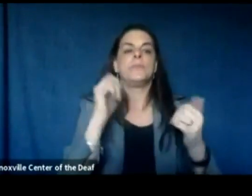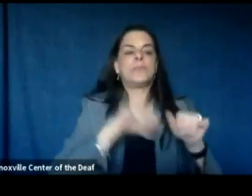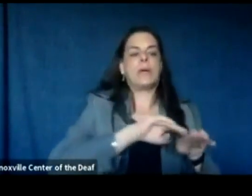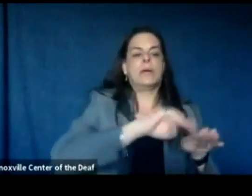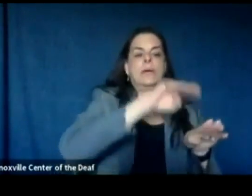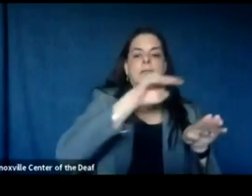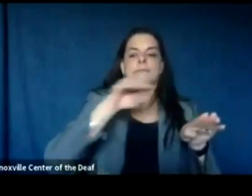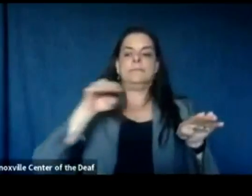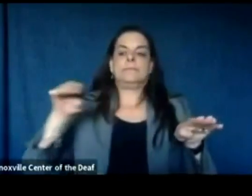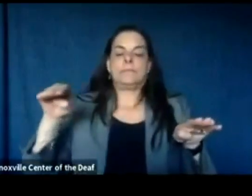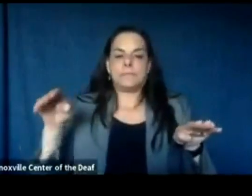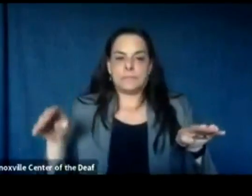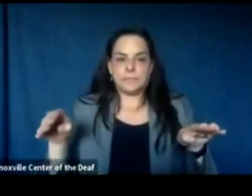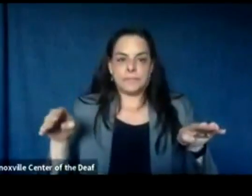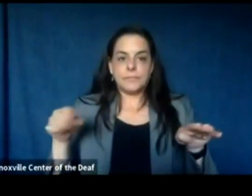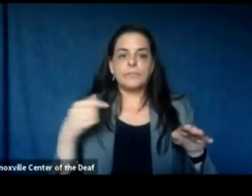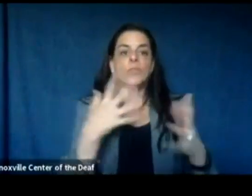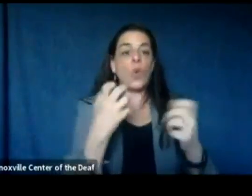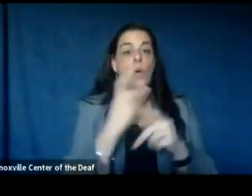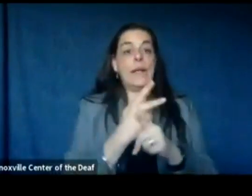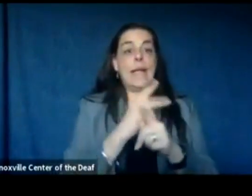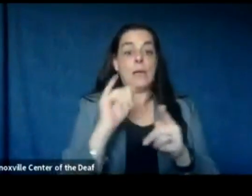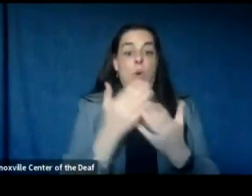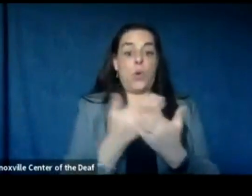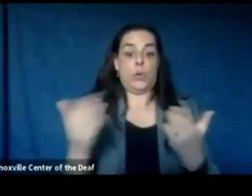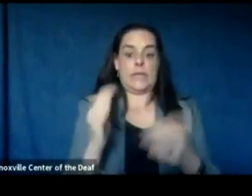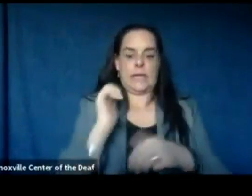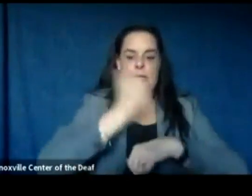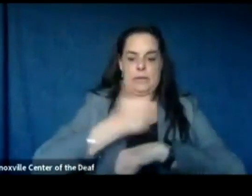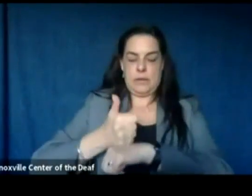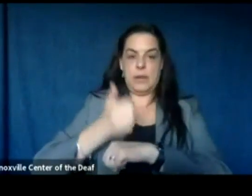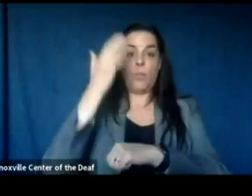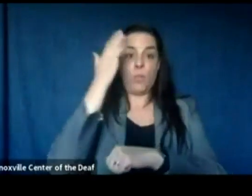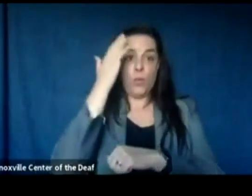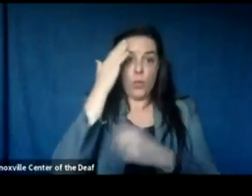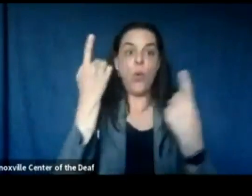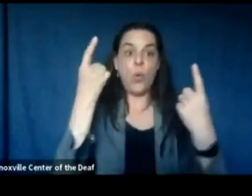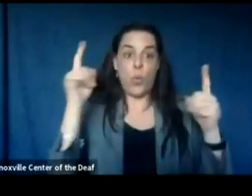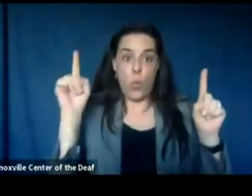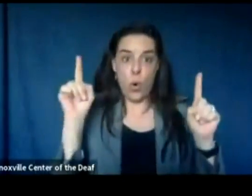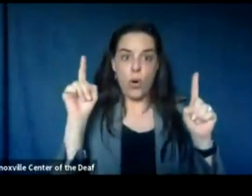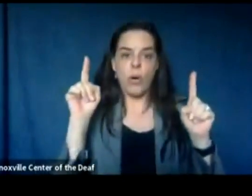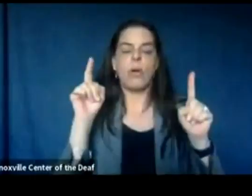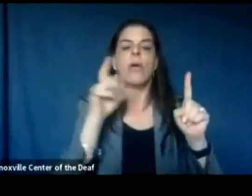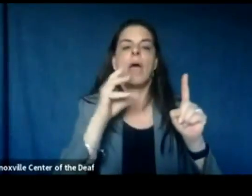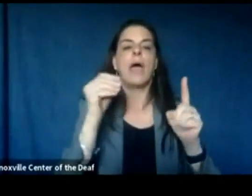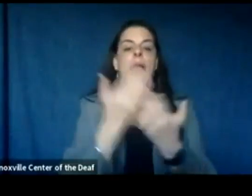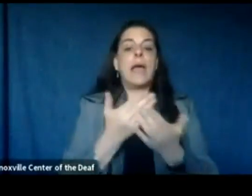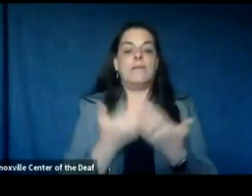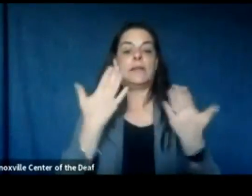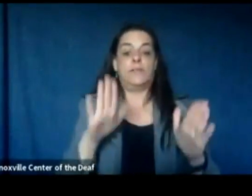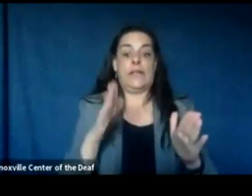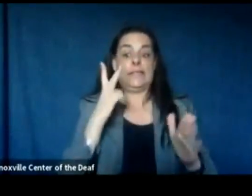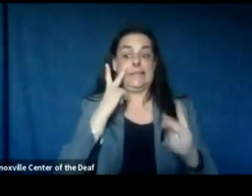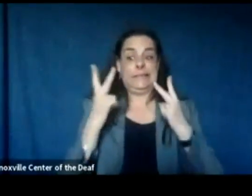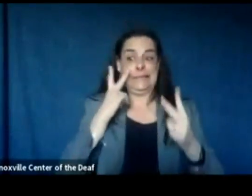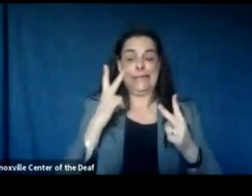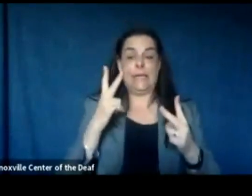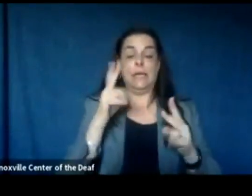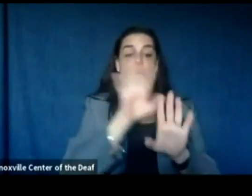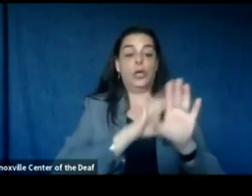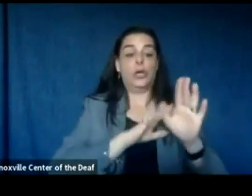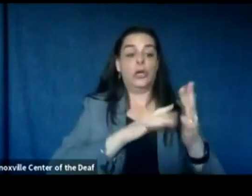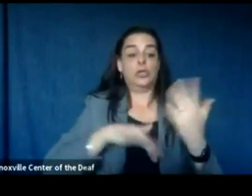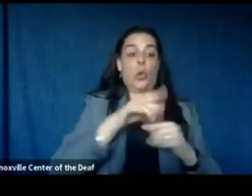curve um so we want to keep these things in place we know they're working we know evidence tells us and history tells us that social distancing